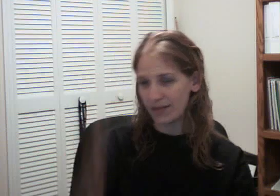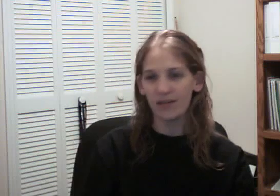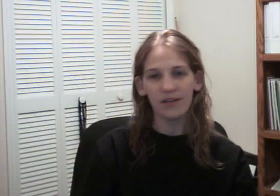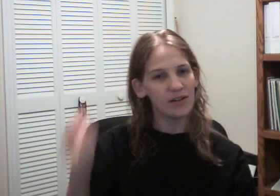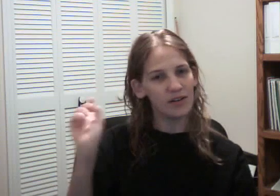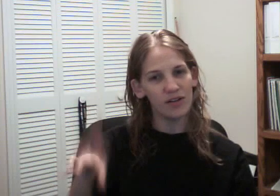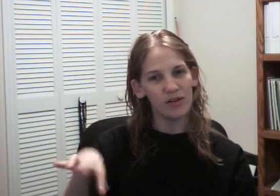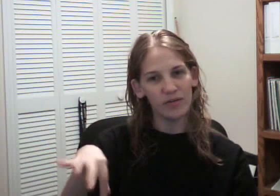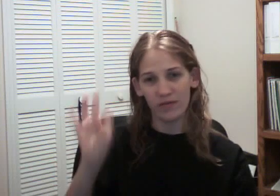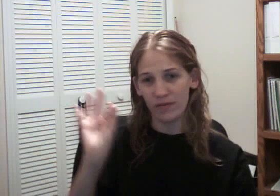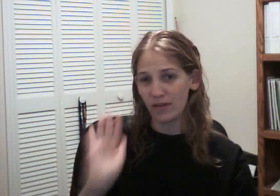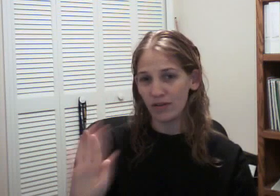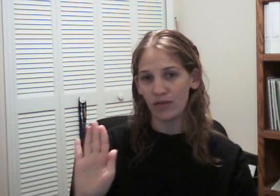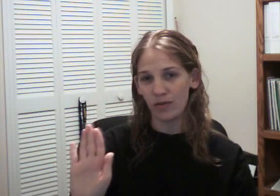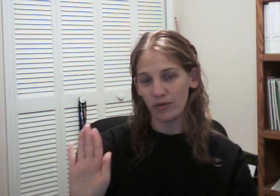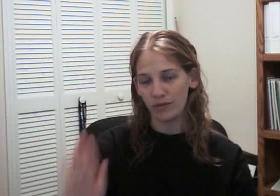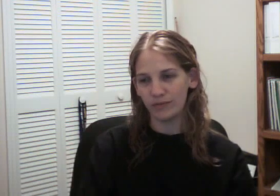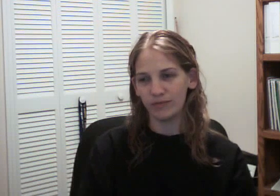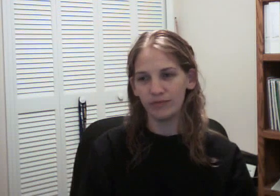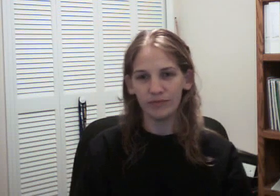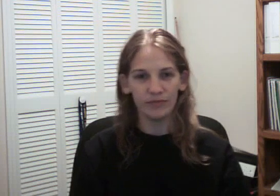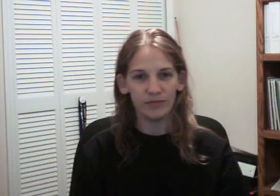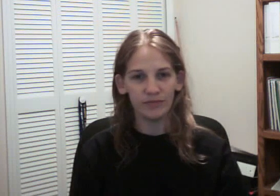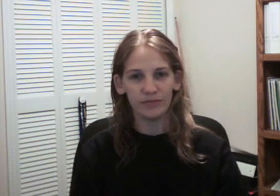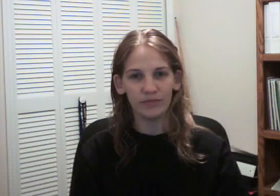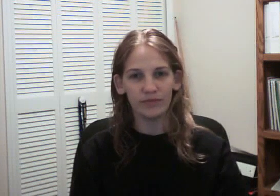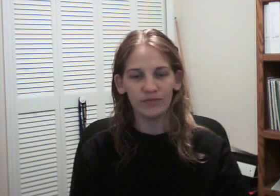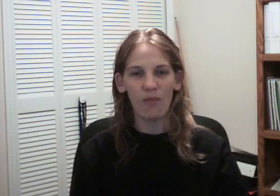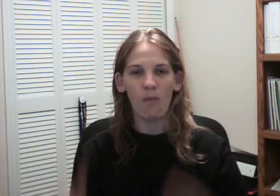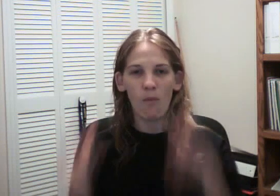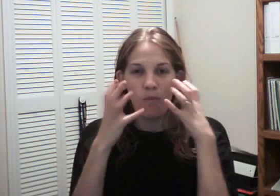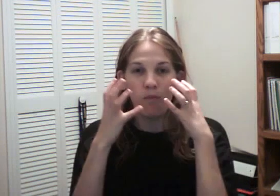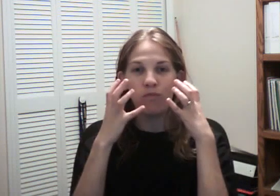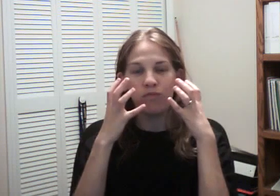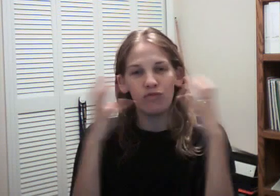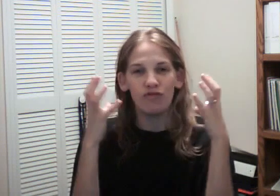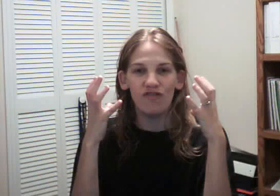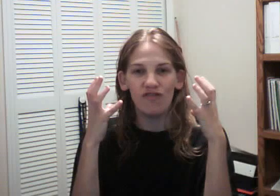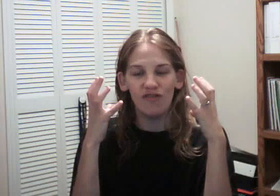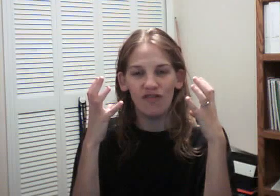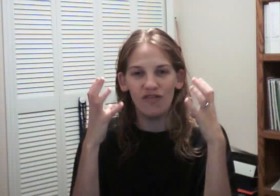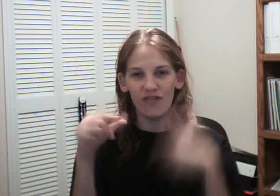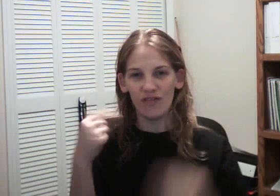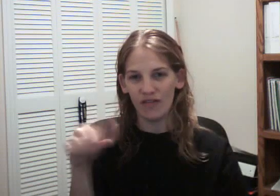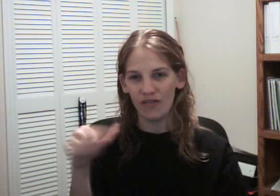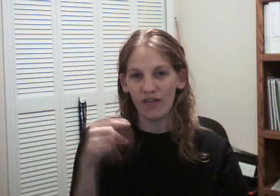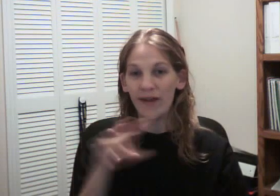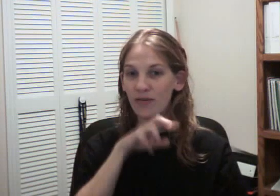own. And the fat green frog hopped away down the road. All pizza.